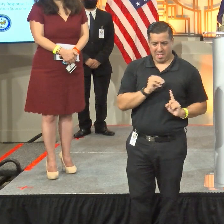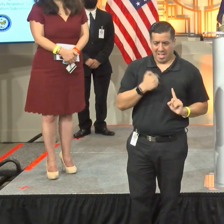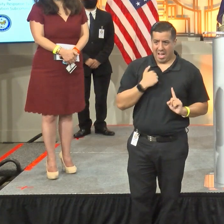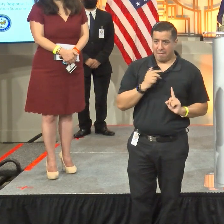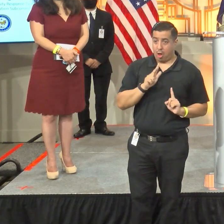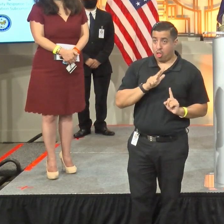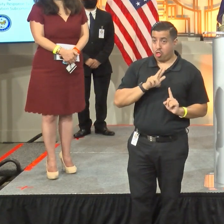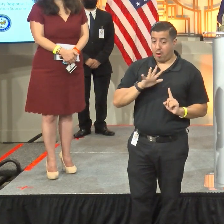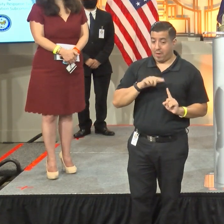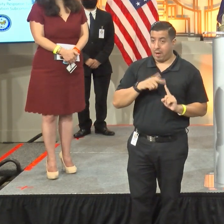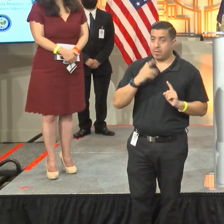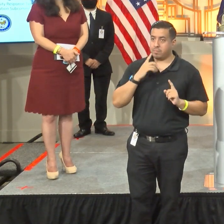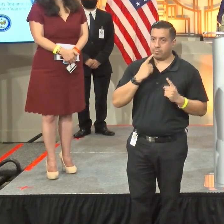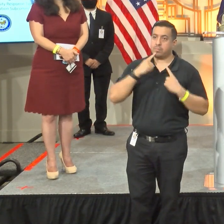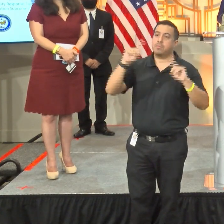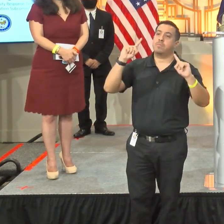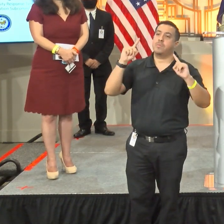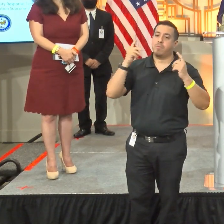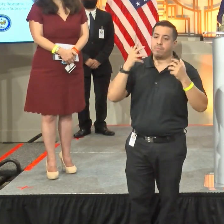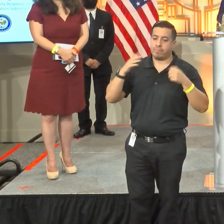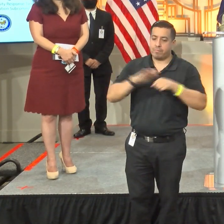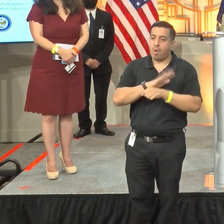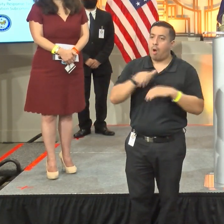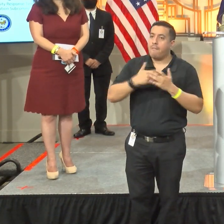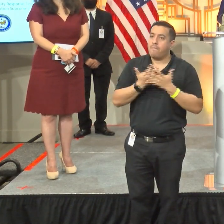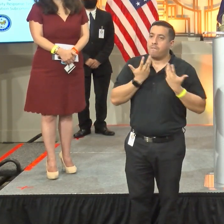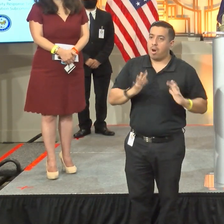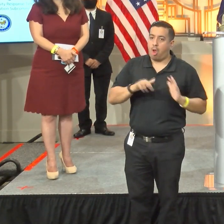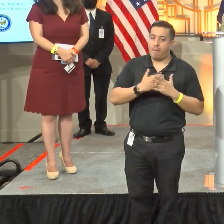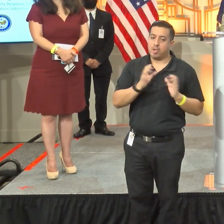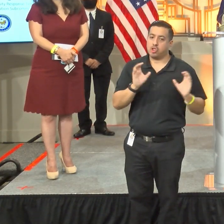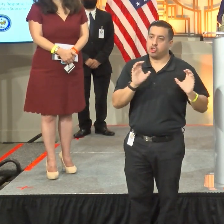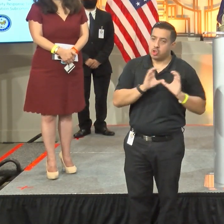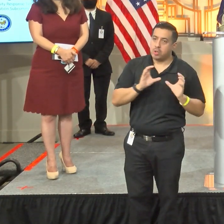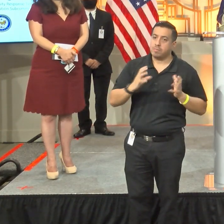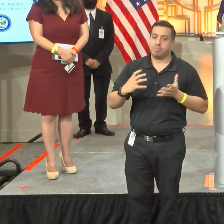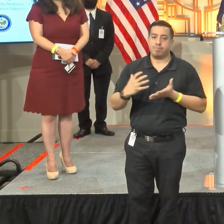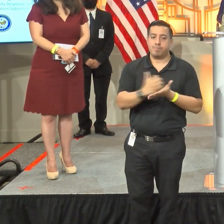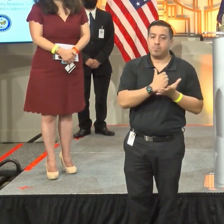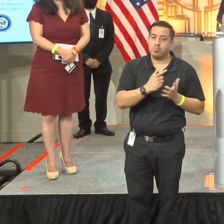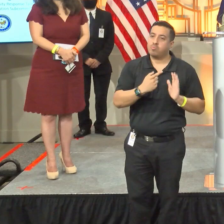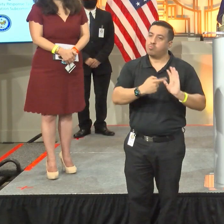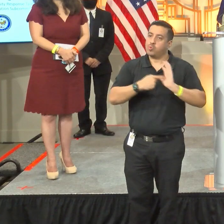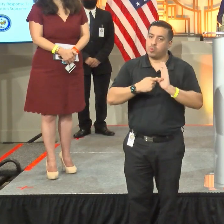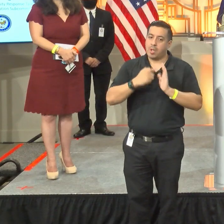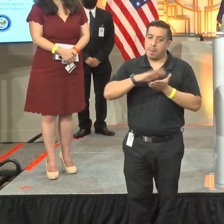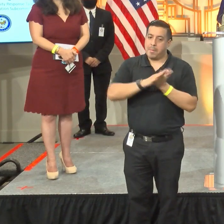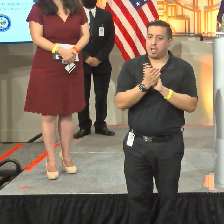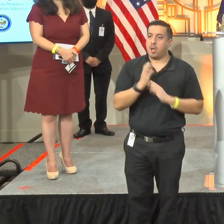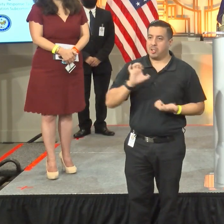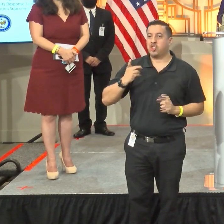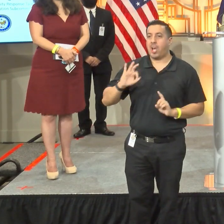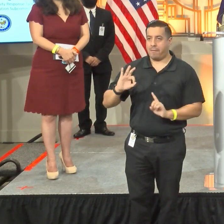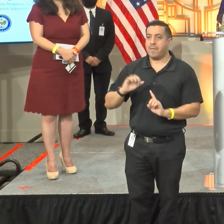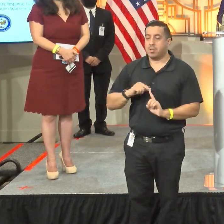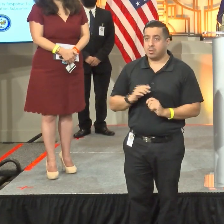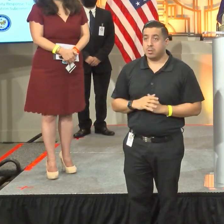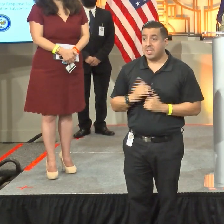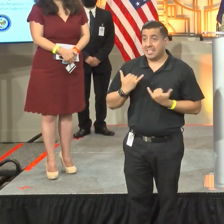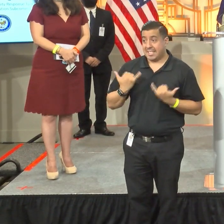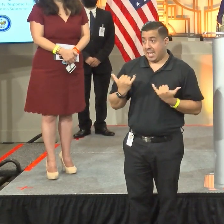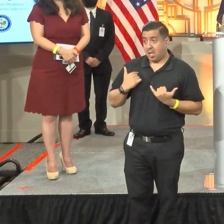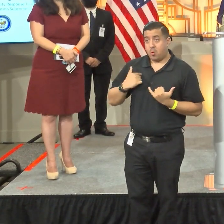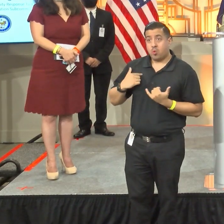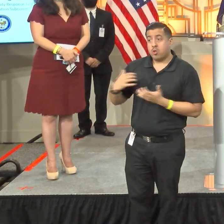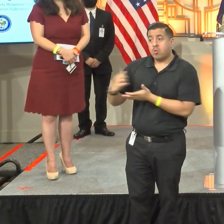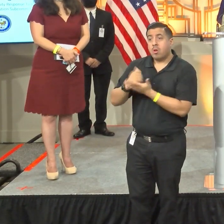will have successfully completed all the certifications and training required to become a chef. And we are recruiting for